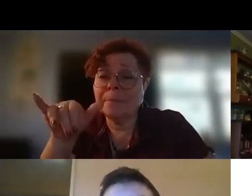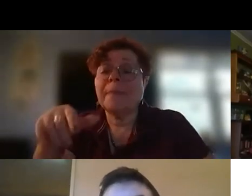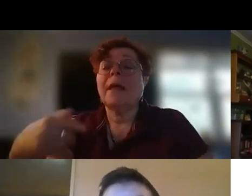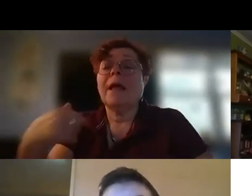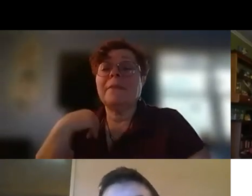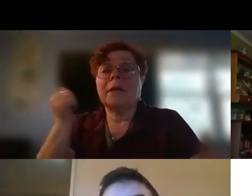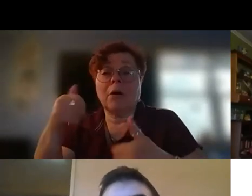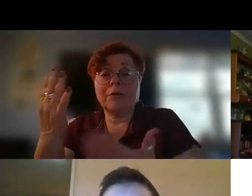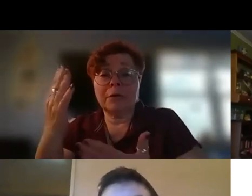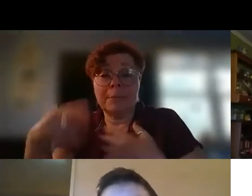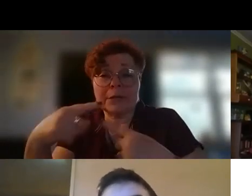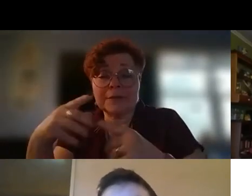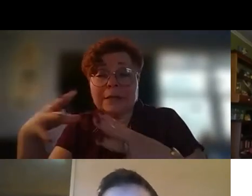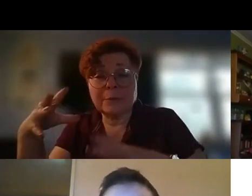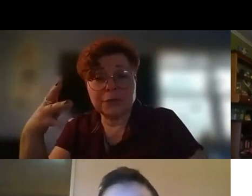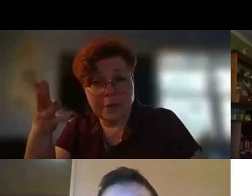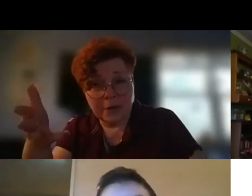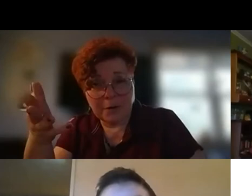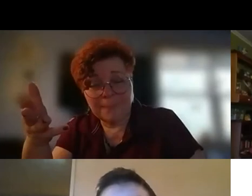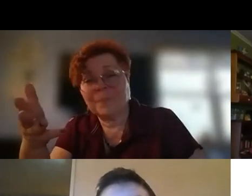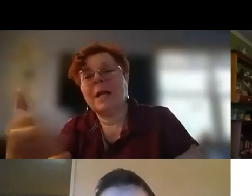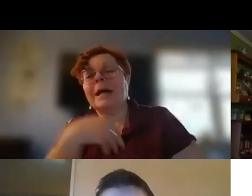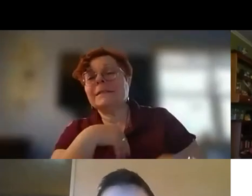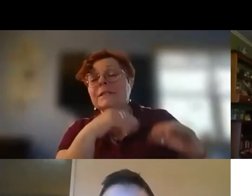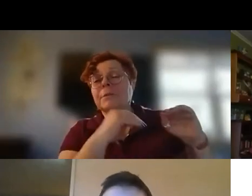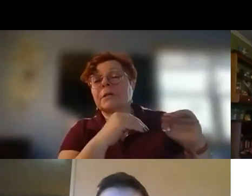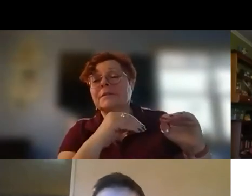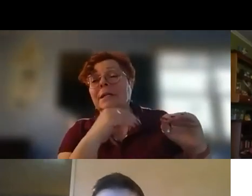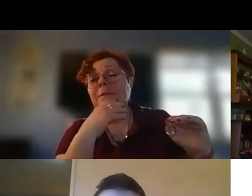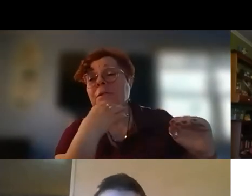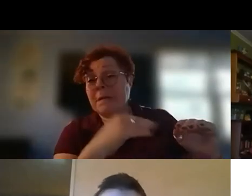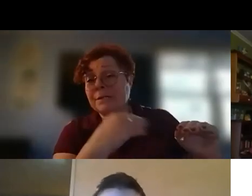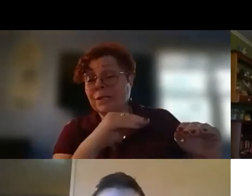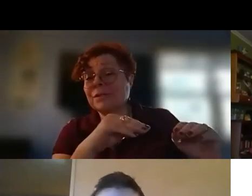and they offer American Sign Language there. I teach American Sign Language in Manchester.